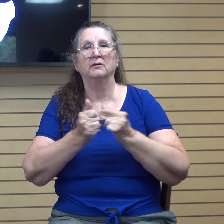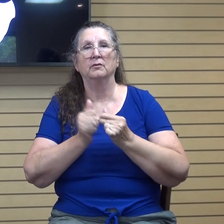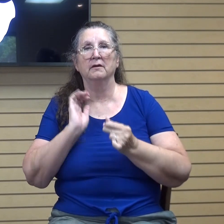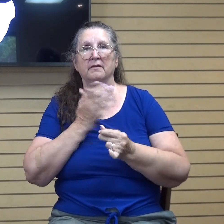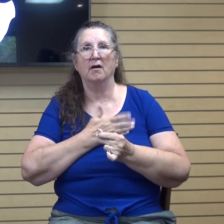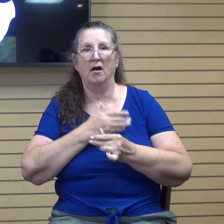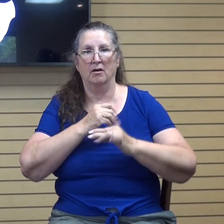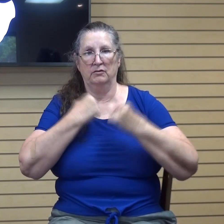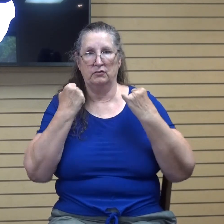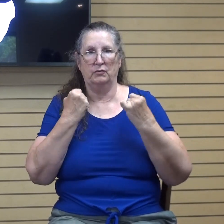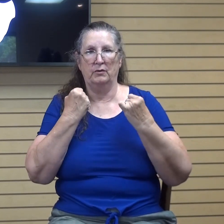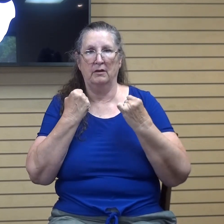the strength in the Lord.